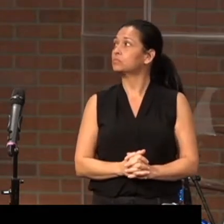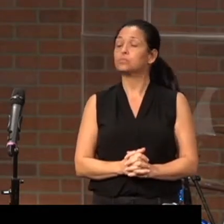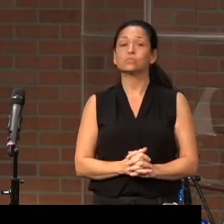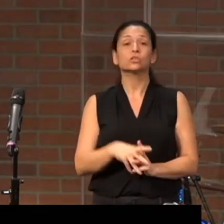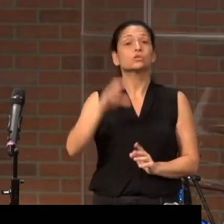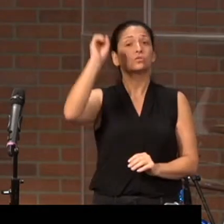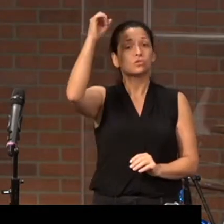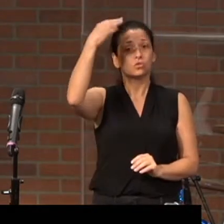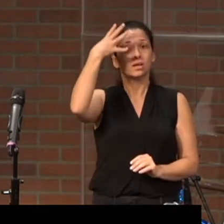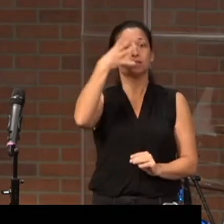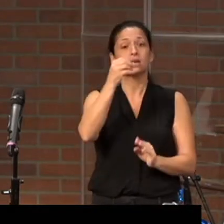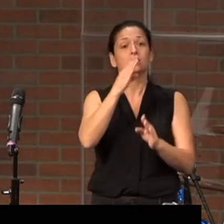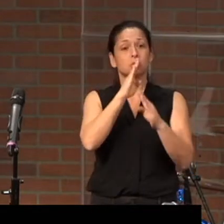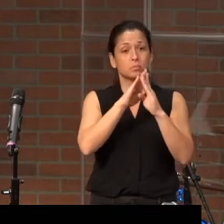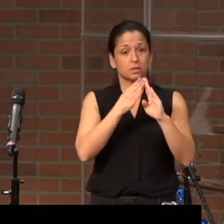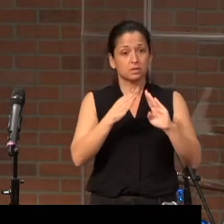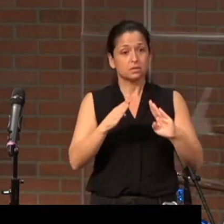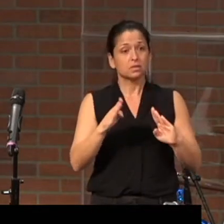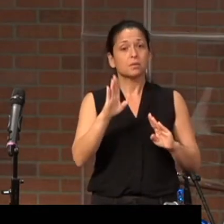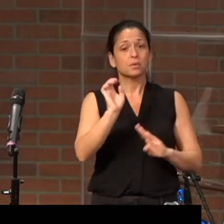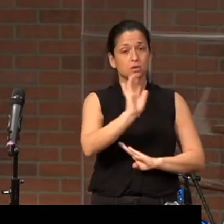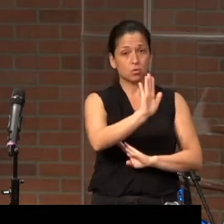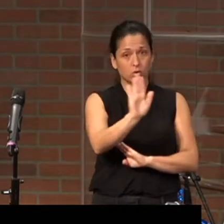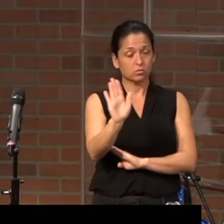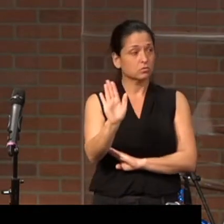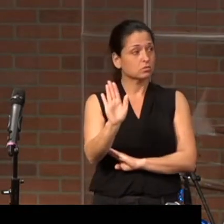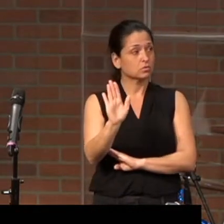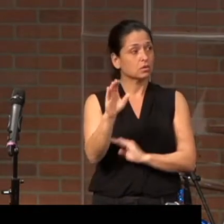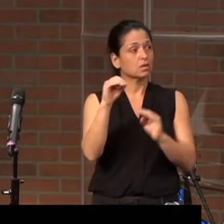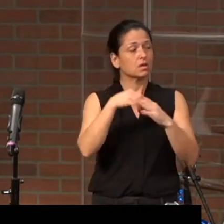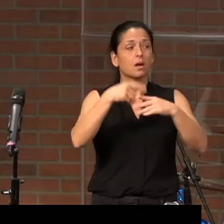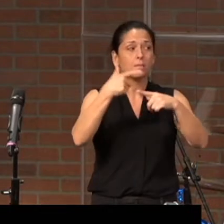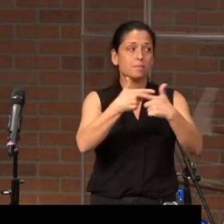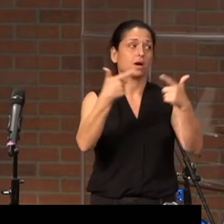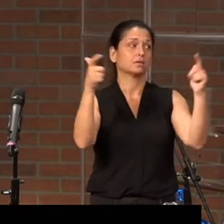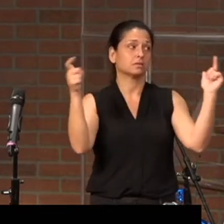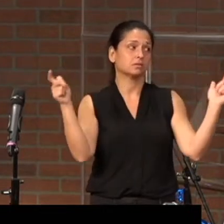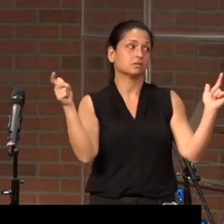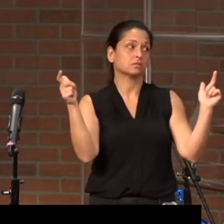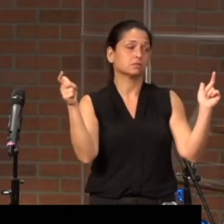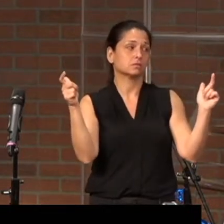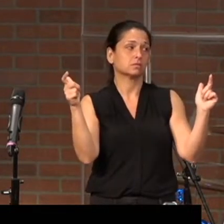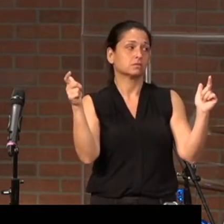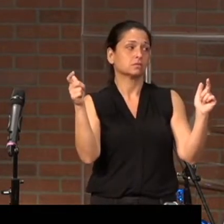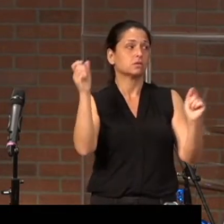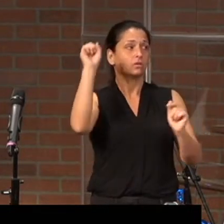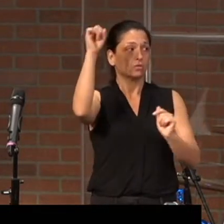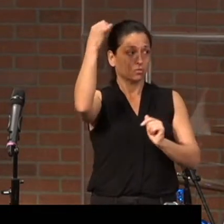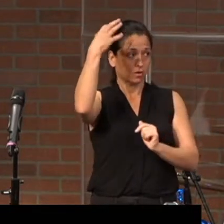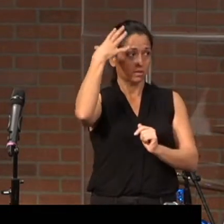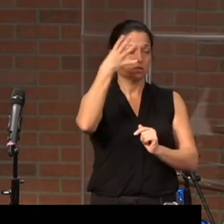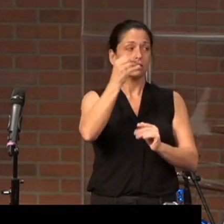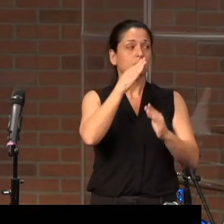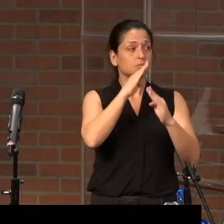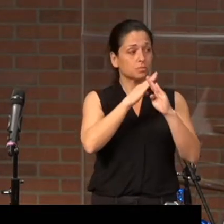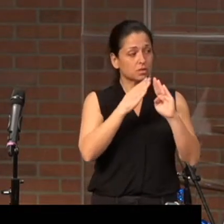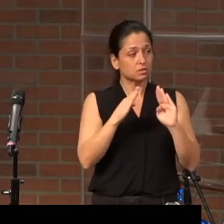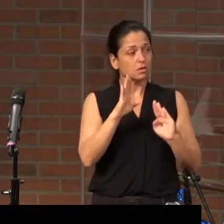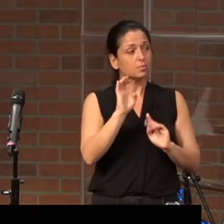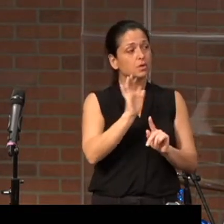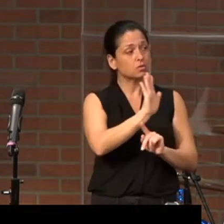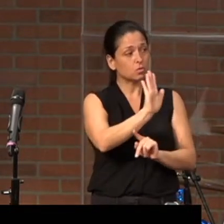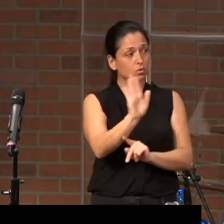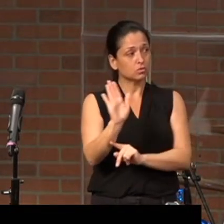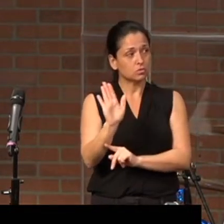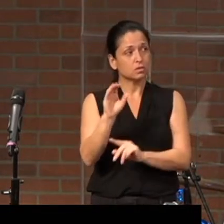grace and peace be yours in abundance. Grace and peace be